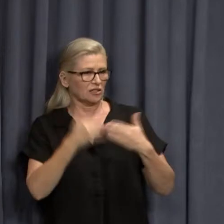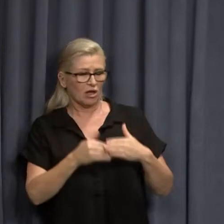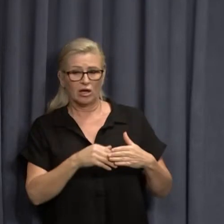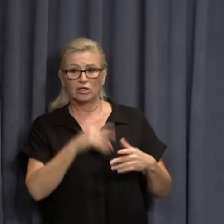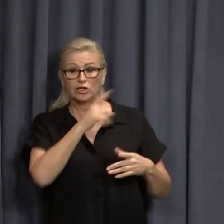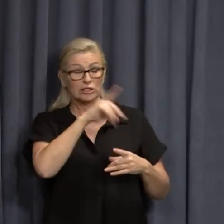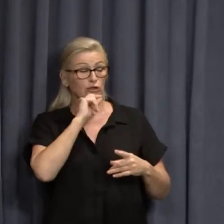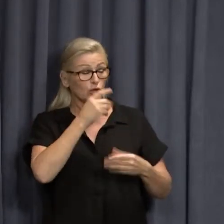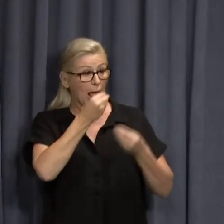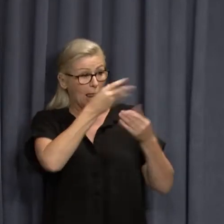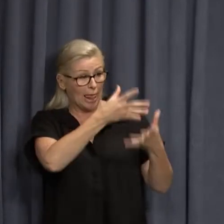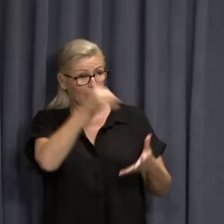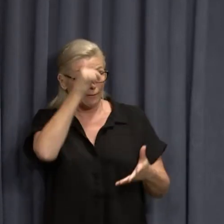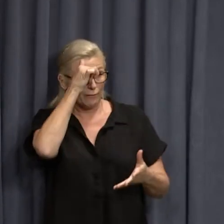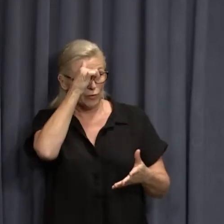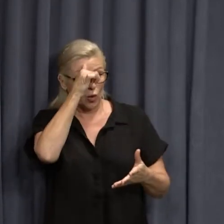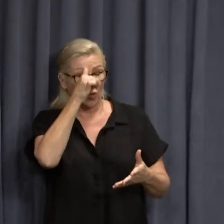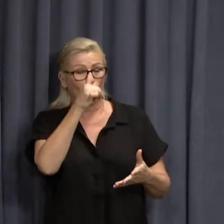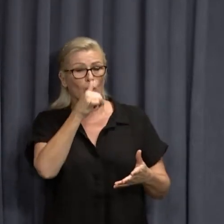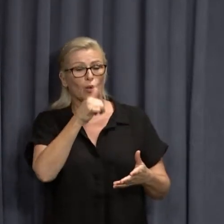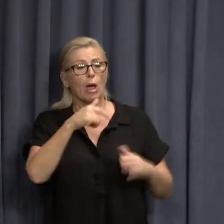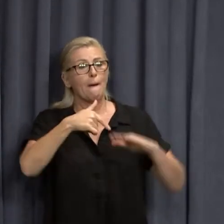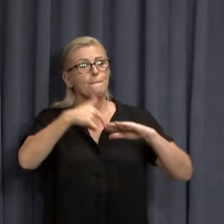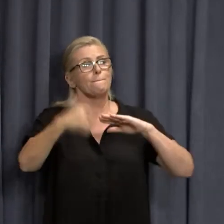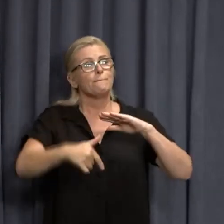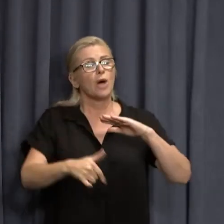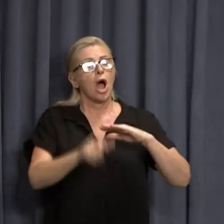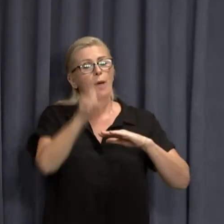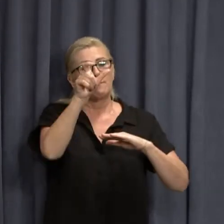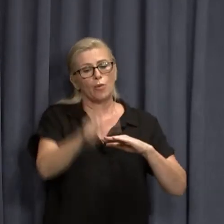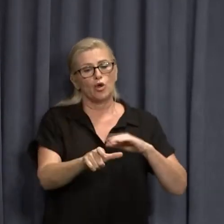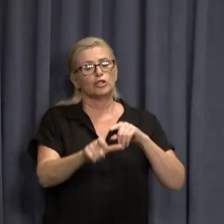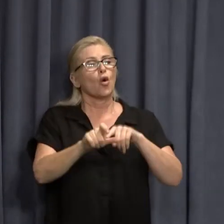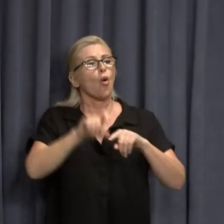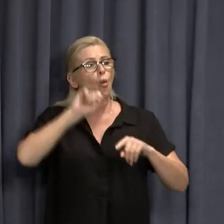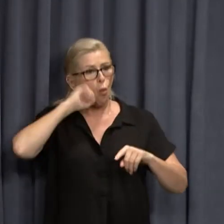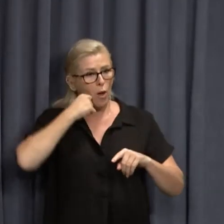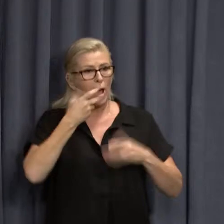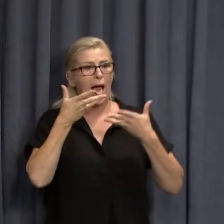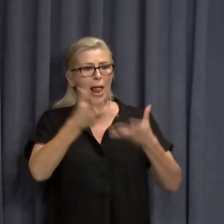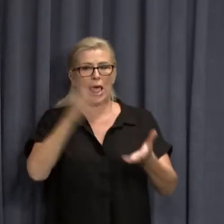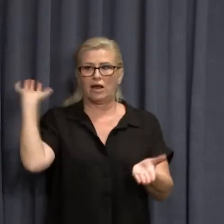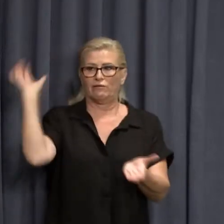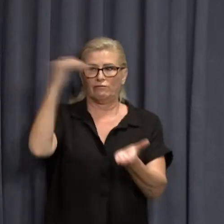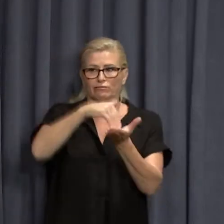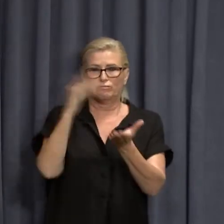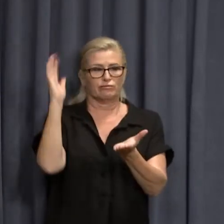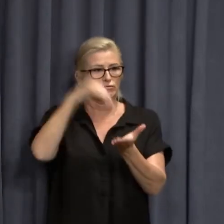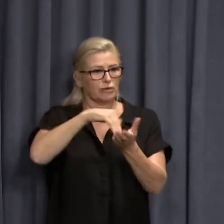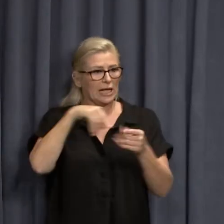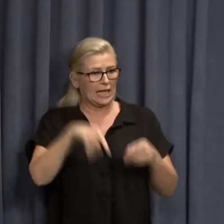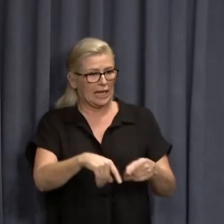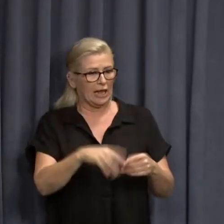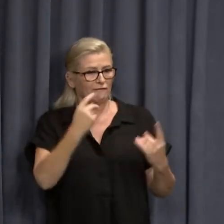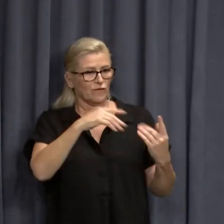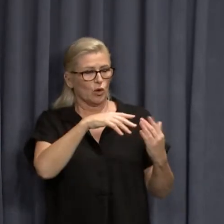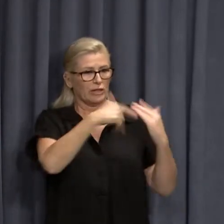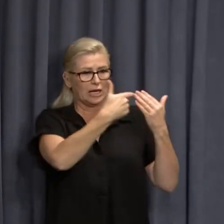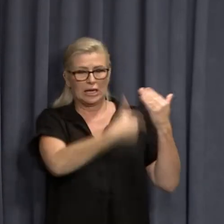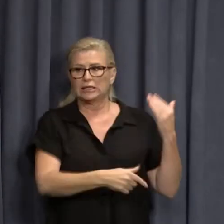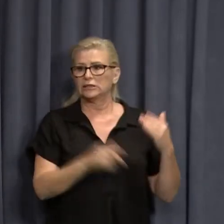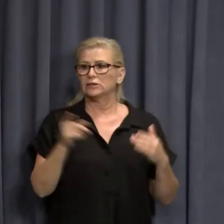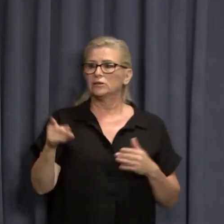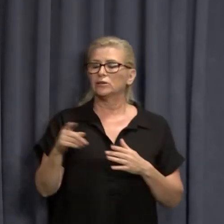them any assurances that mine workers will be on the skilled list that can get into the state? We didn't do